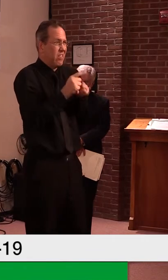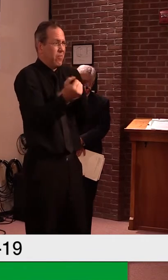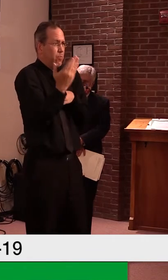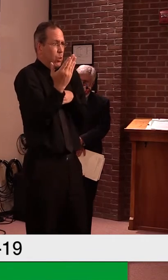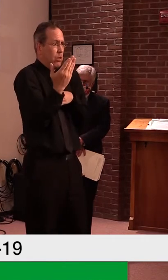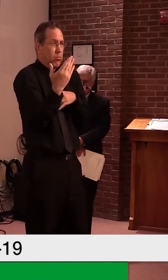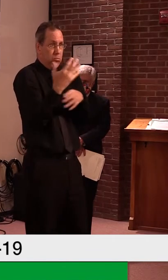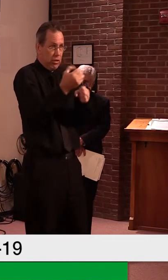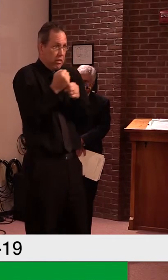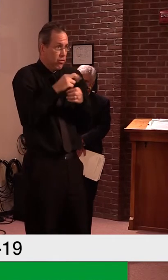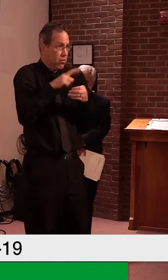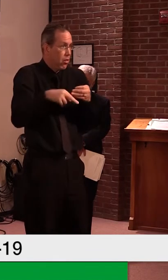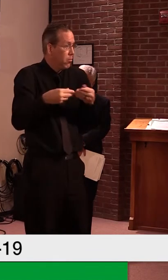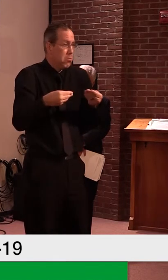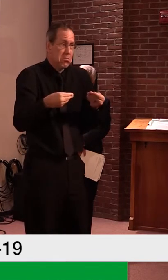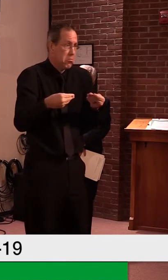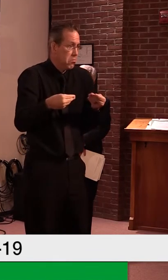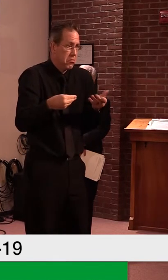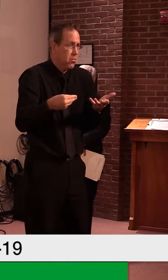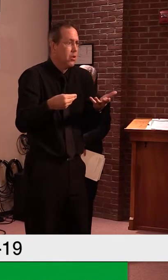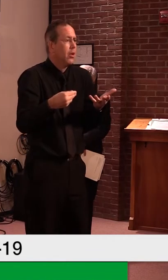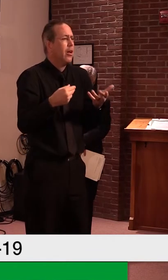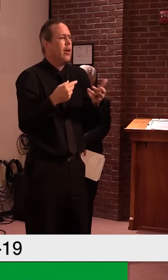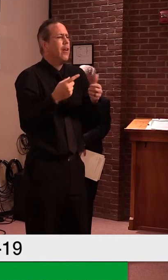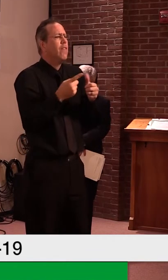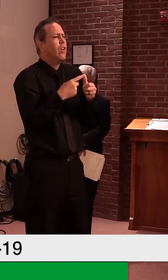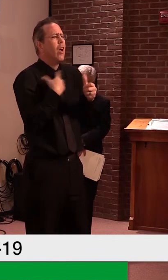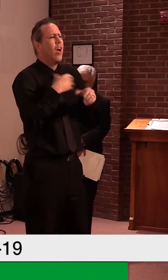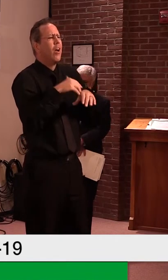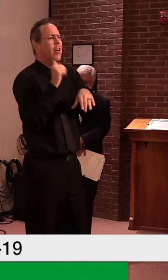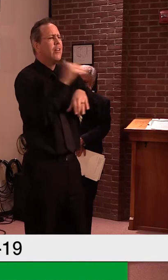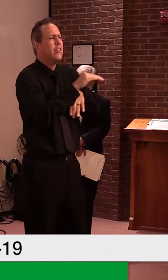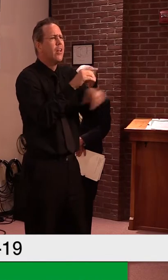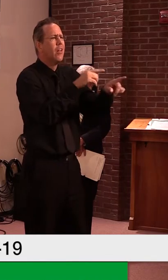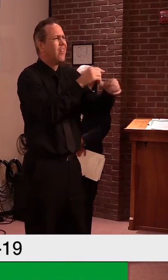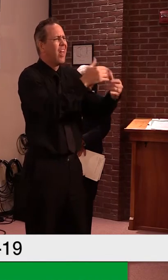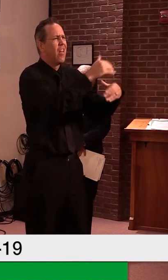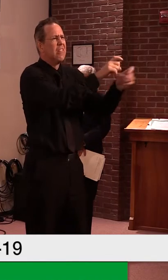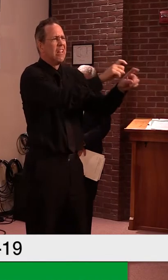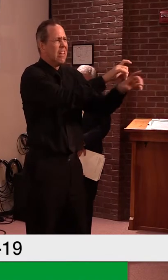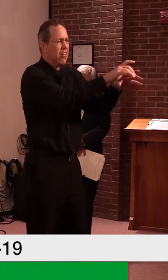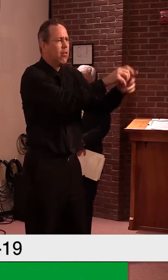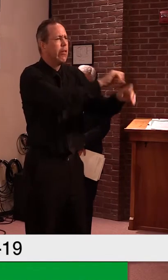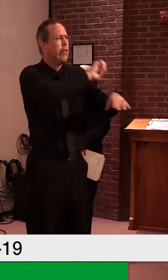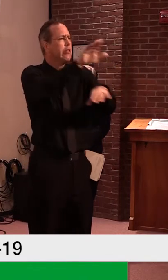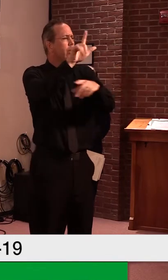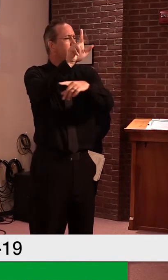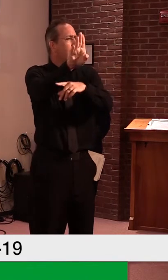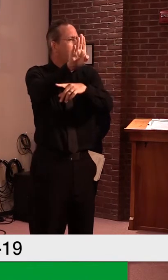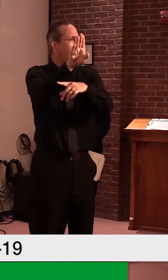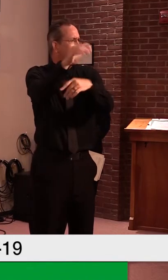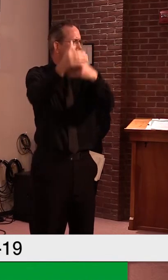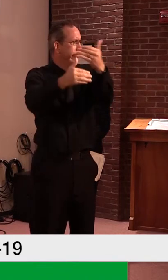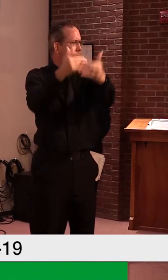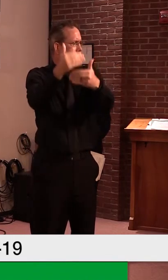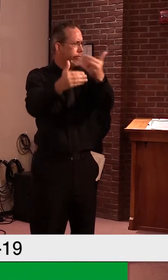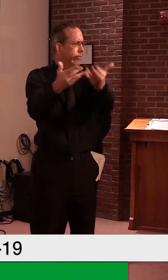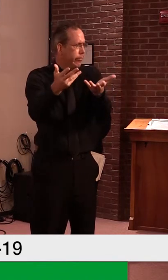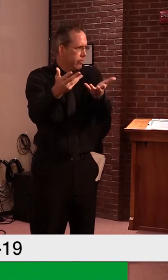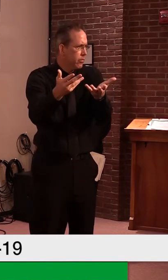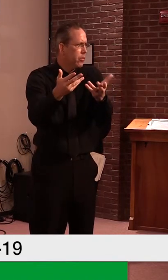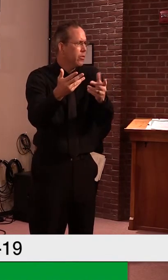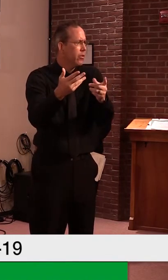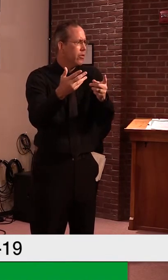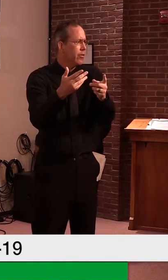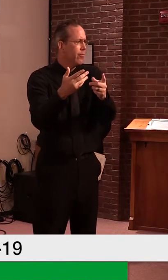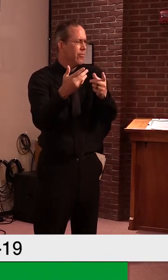lab in, uh, Mississippi and they were, uh, good enough to do those, run those tests for us. But as we're seeing across the country, that